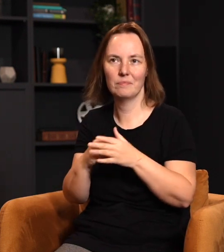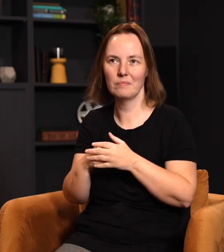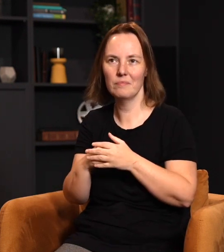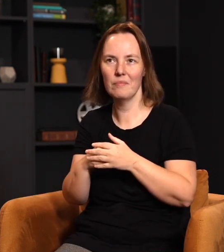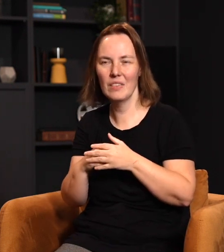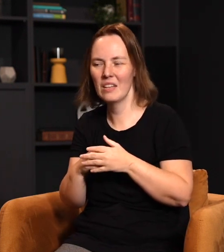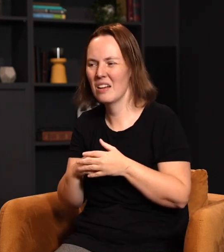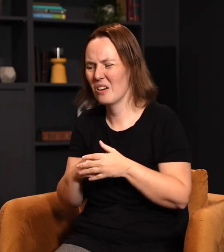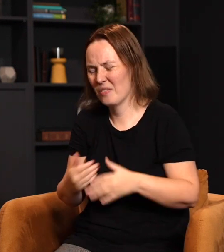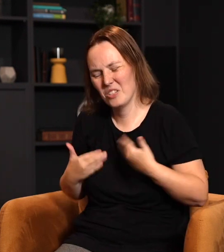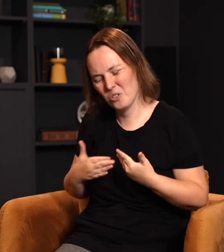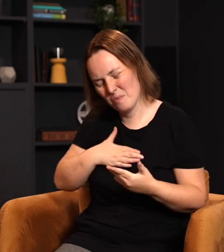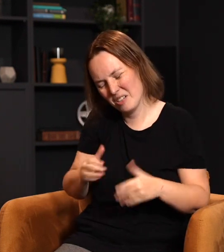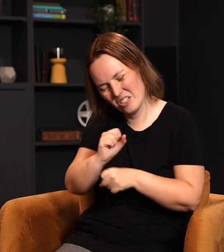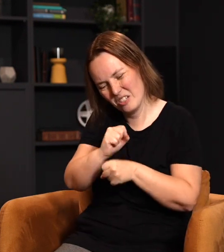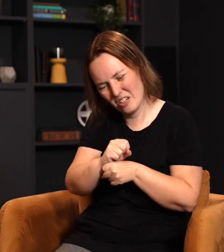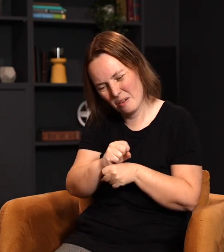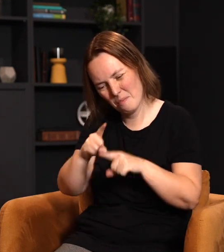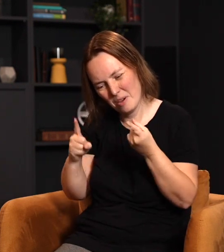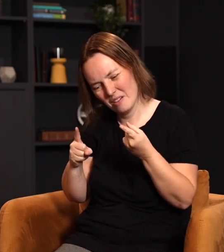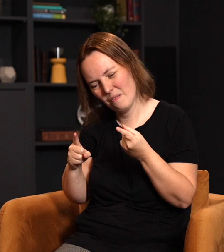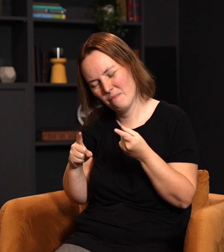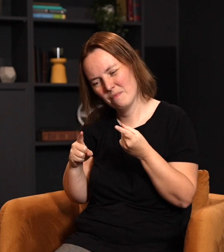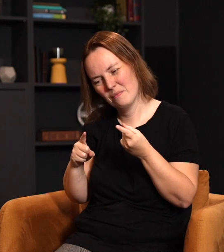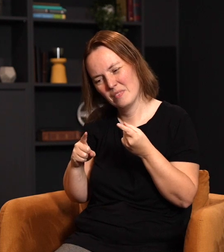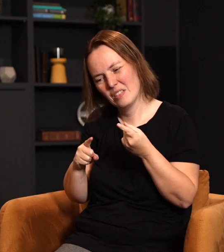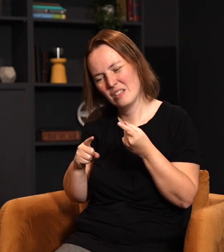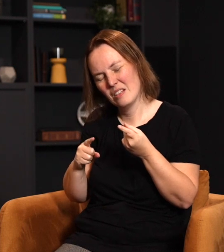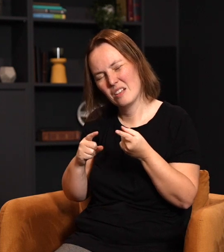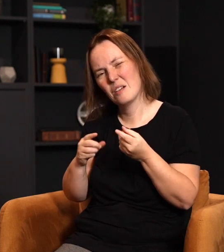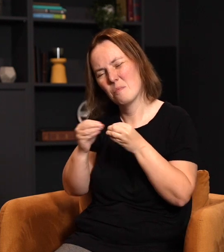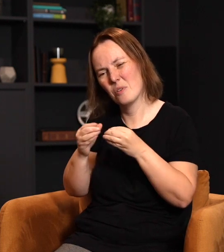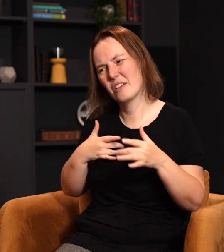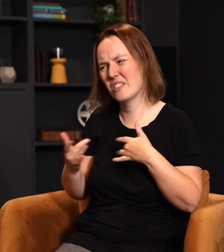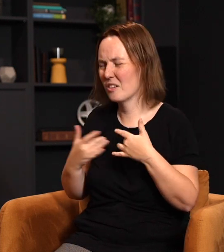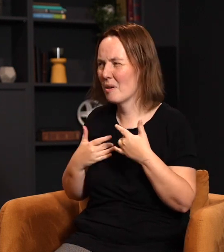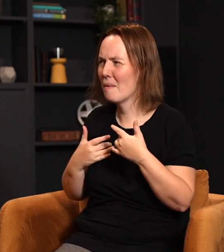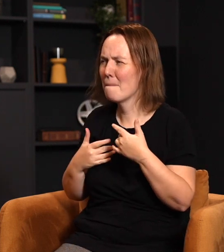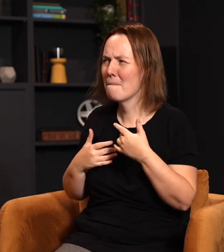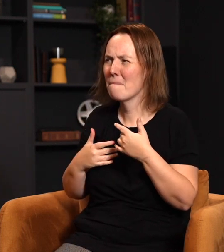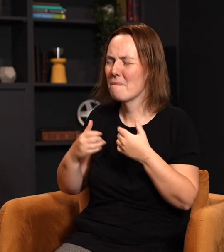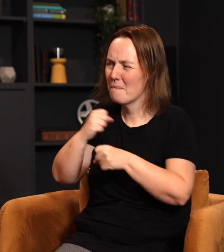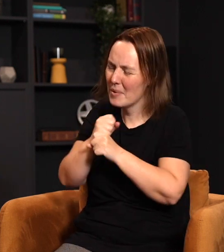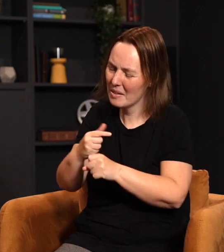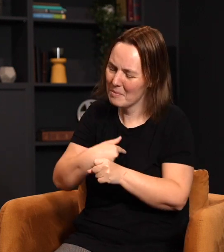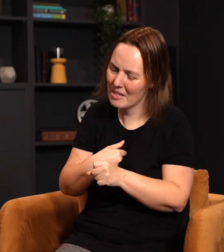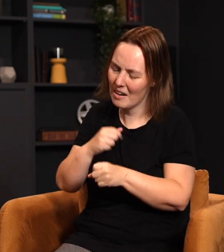environment, how things are going, if I enjoy my job or not, but more concerned about, Lord, make me a blessing wherever I go. Make me a blessing in my community. Make me a